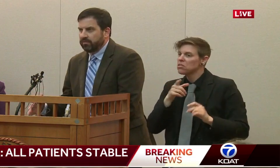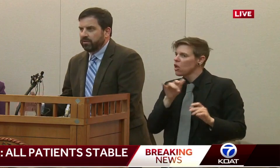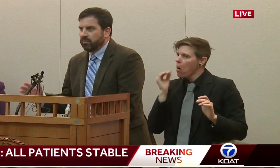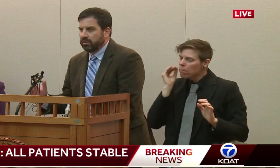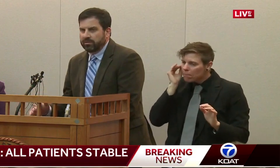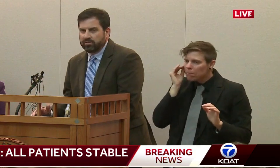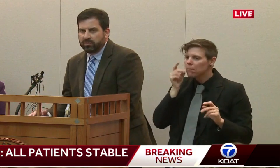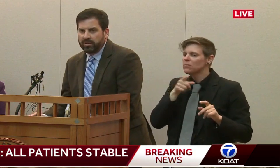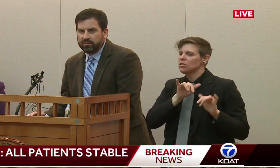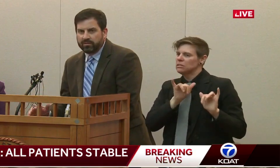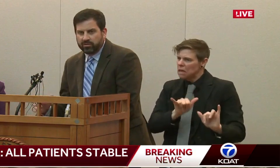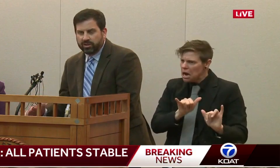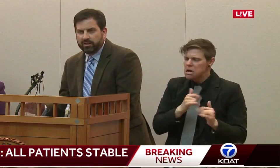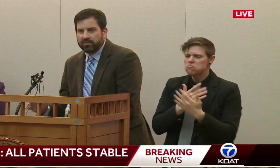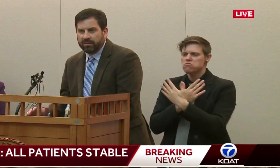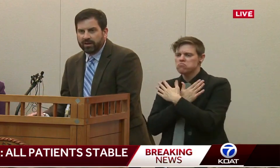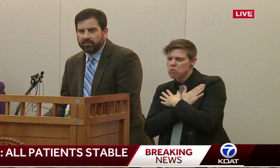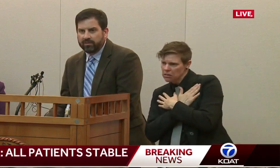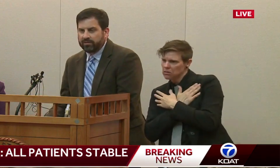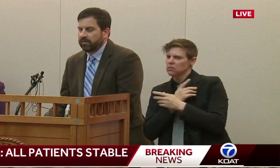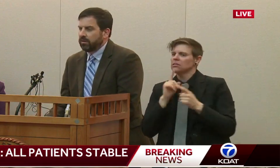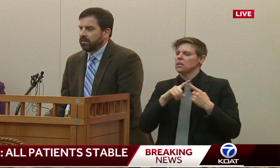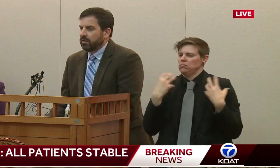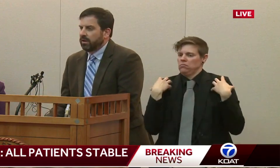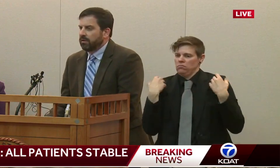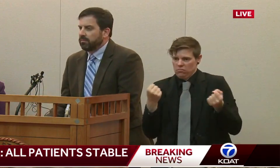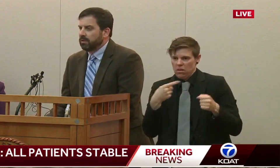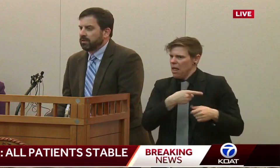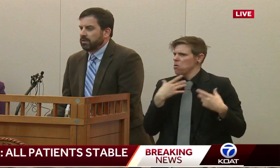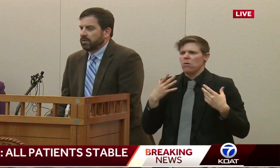they're not continuing to shred, to shed the virus.